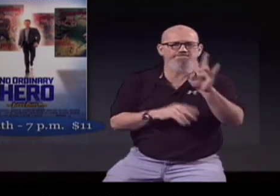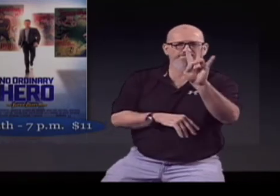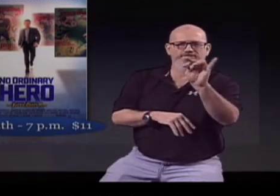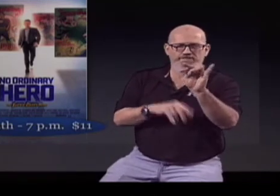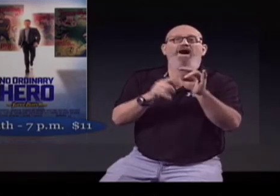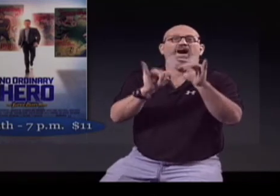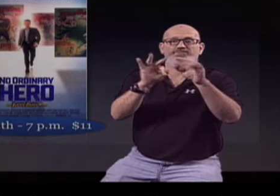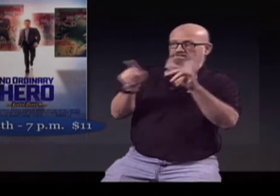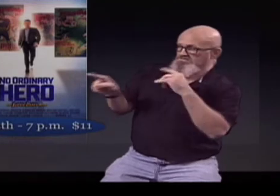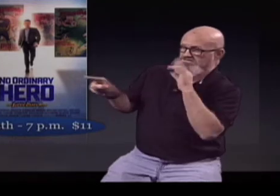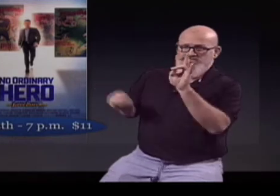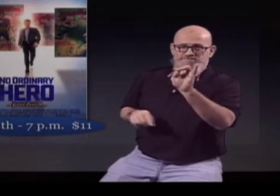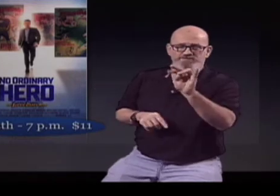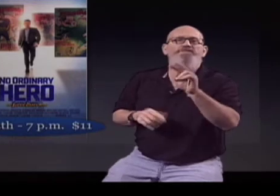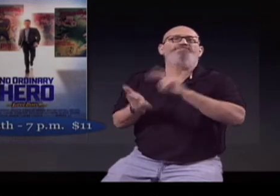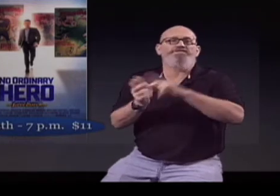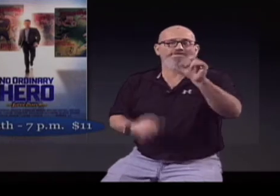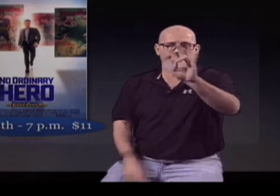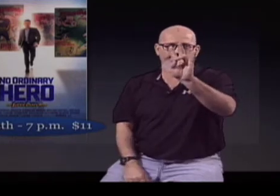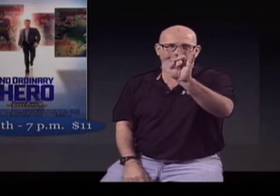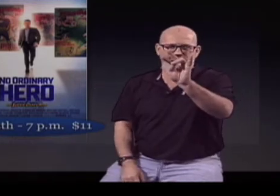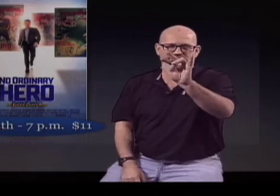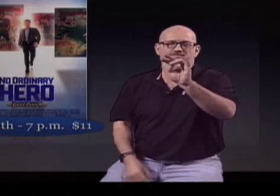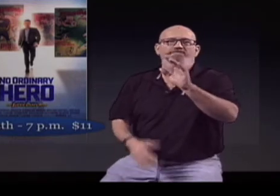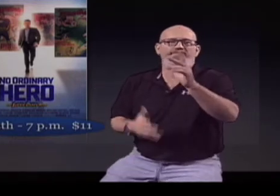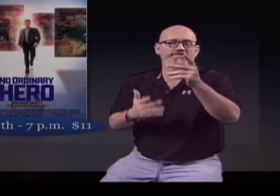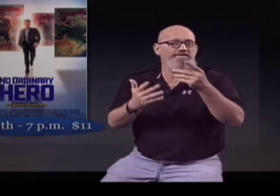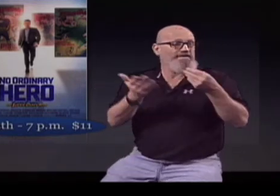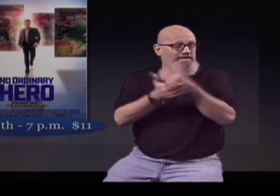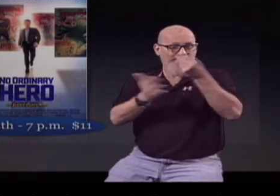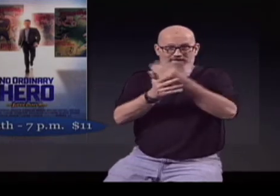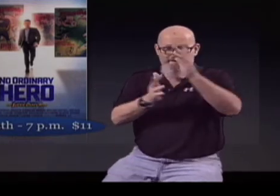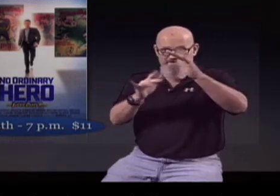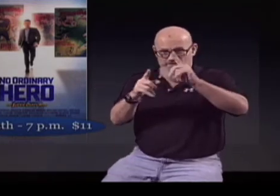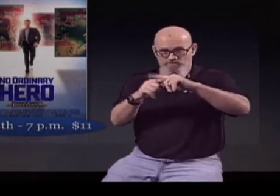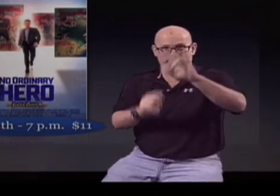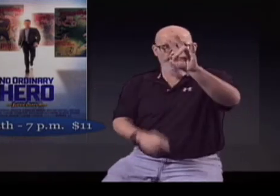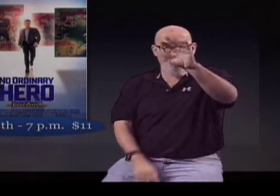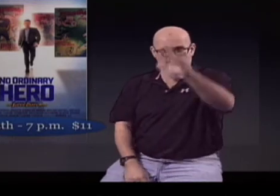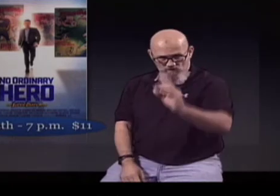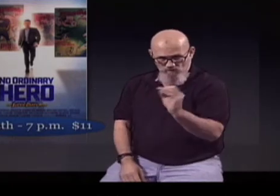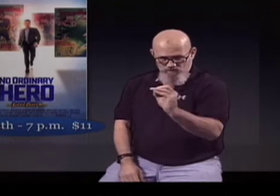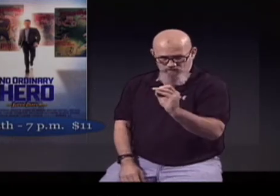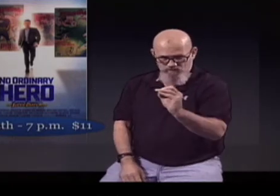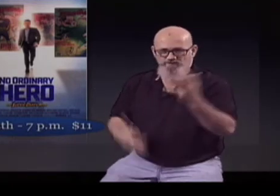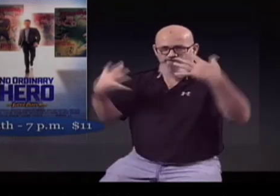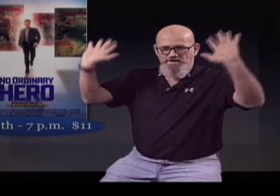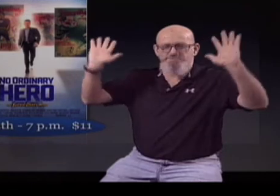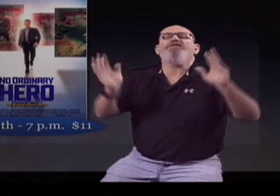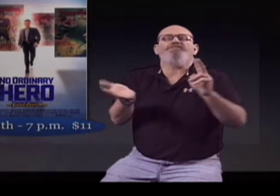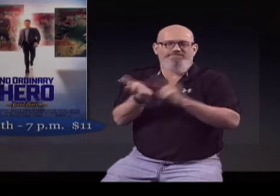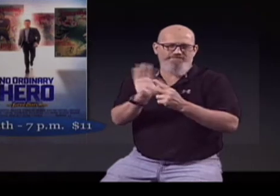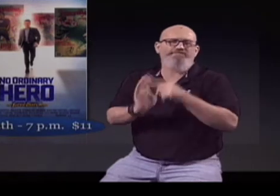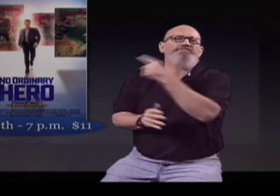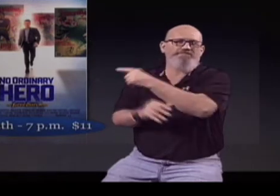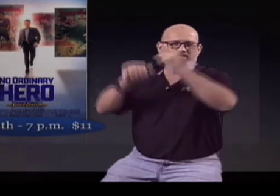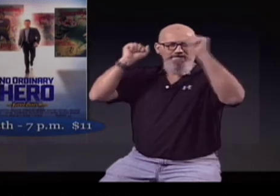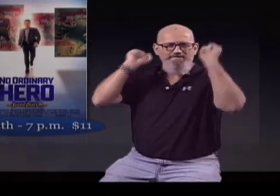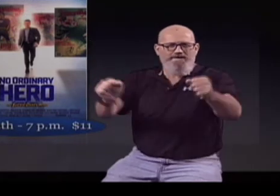Sometimes the amount of 70 could be more or less, but once those 70 tickets are reserved, that